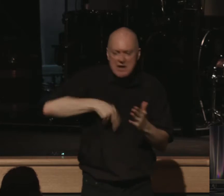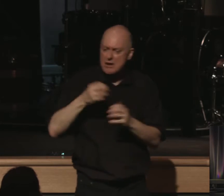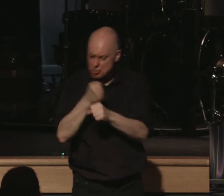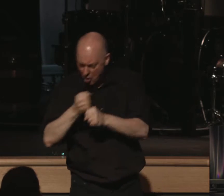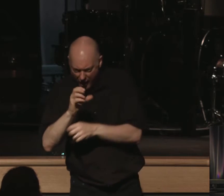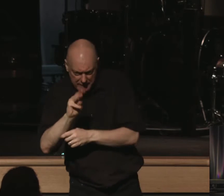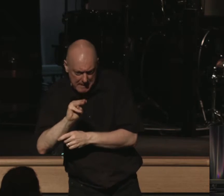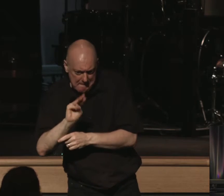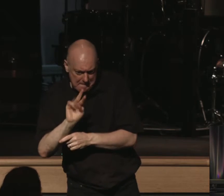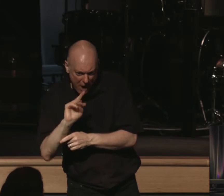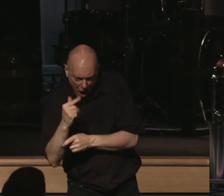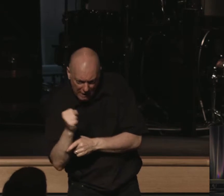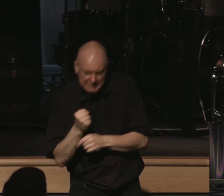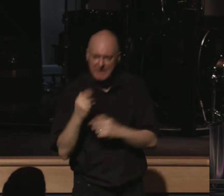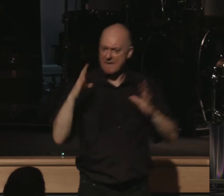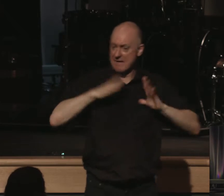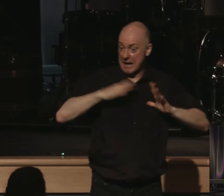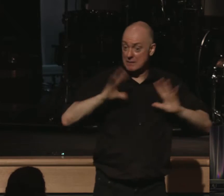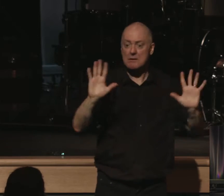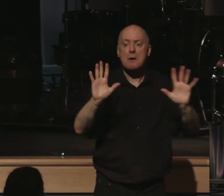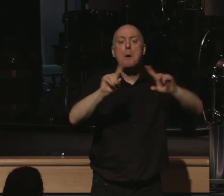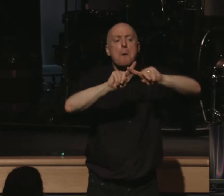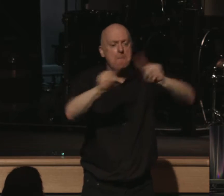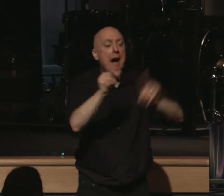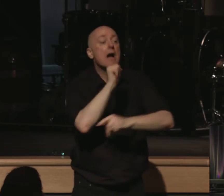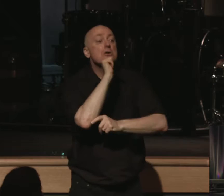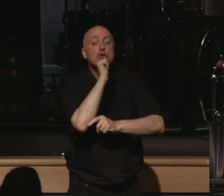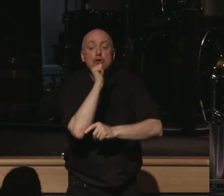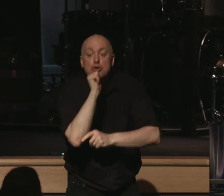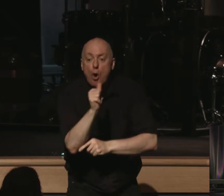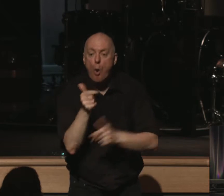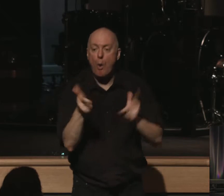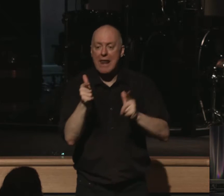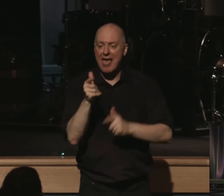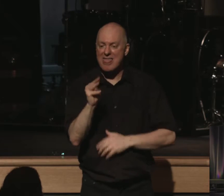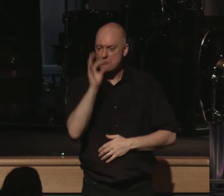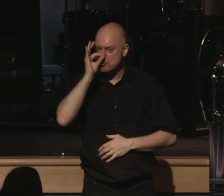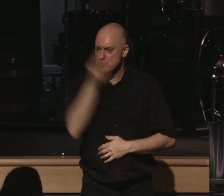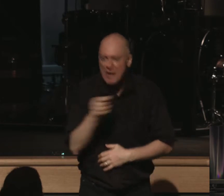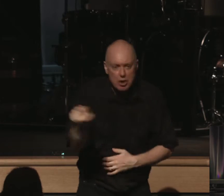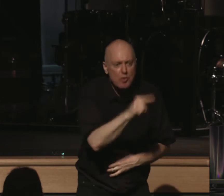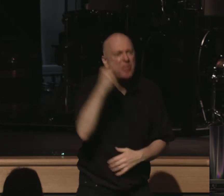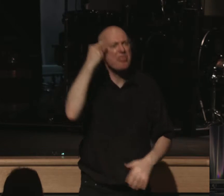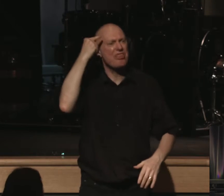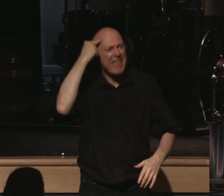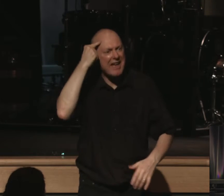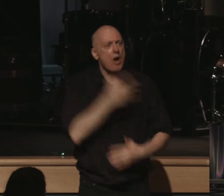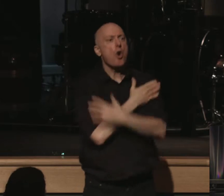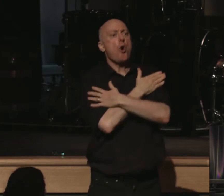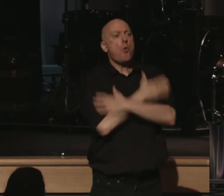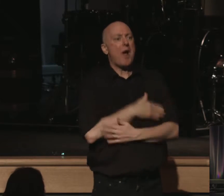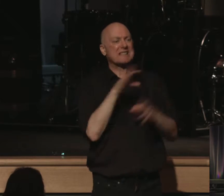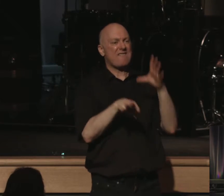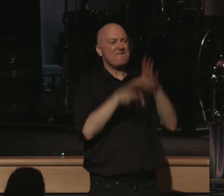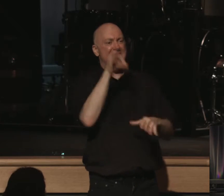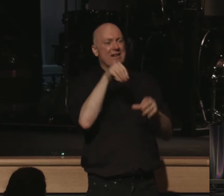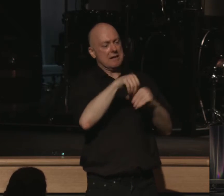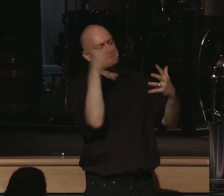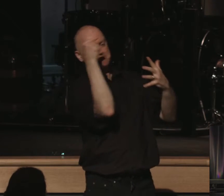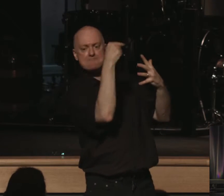coffee mugs. Use your vacation. But listen, don't let them trick you into thinking that rest can be found in them.